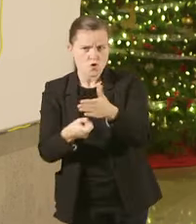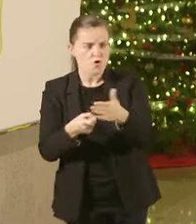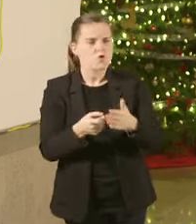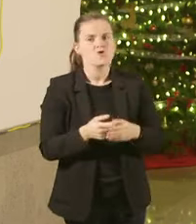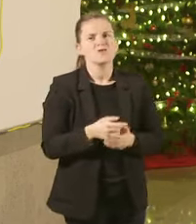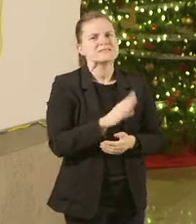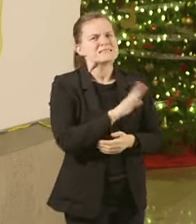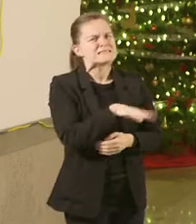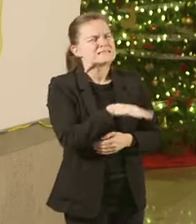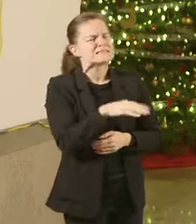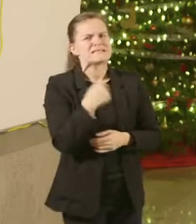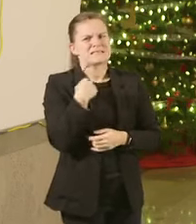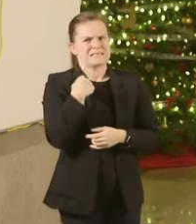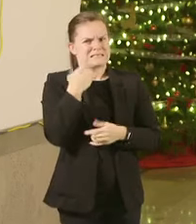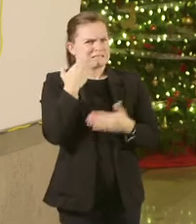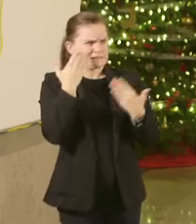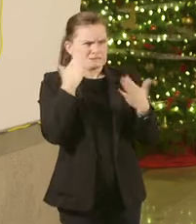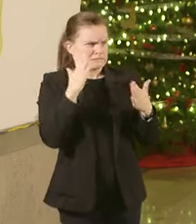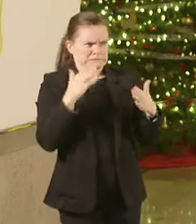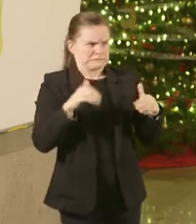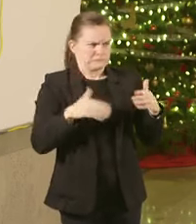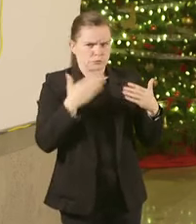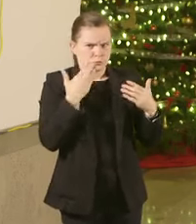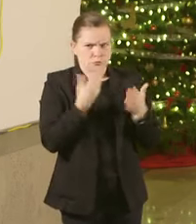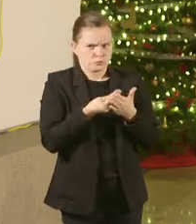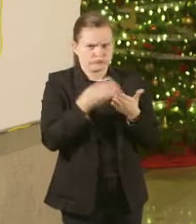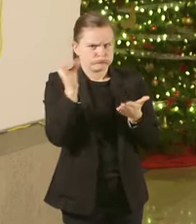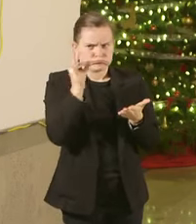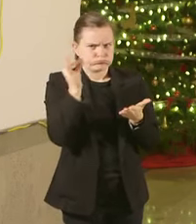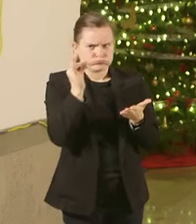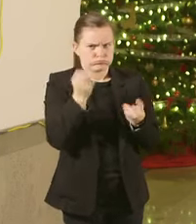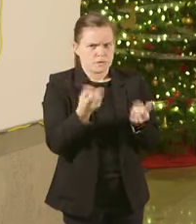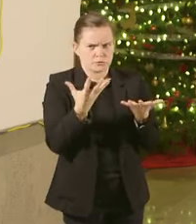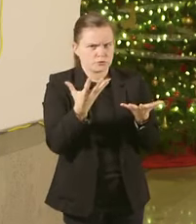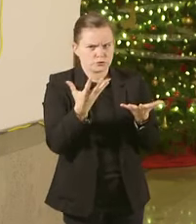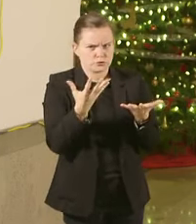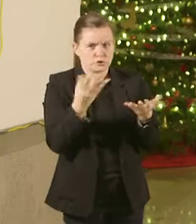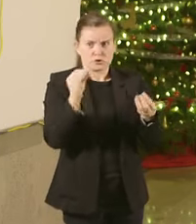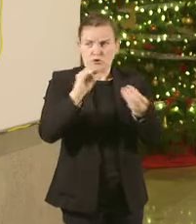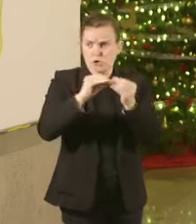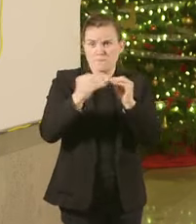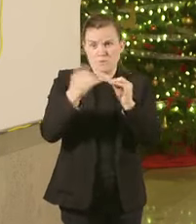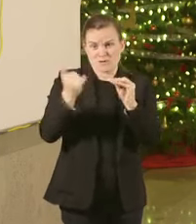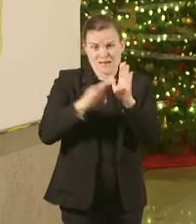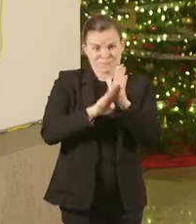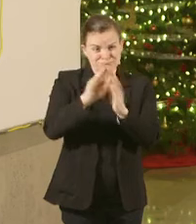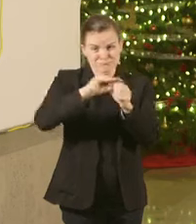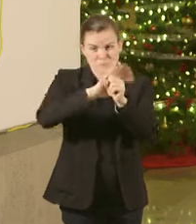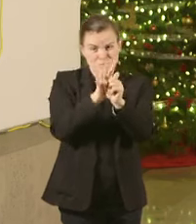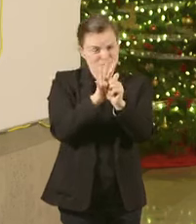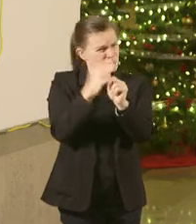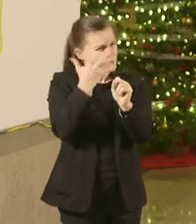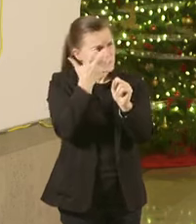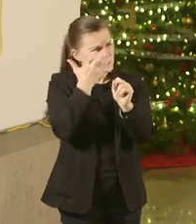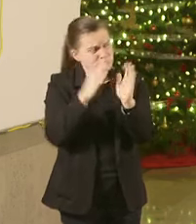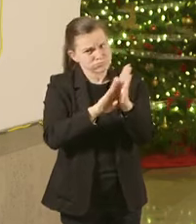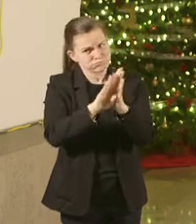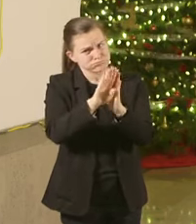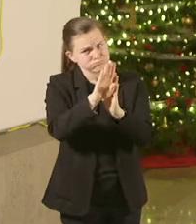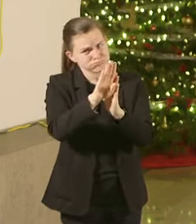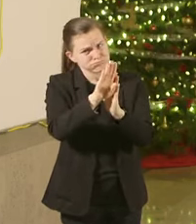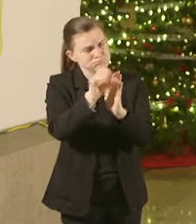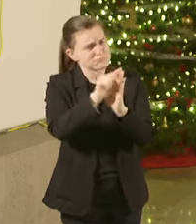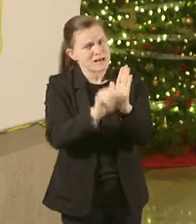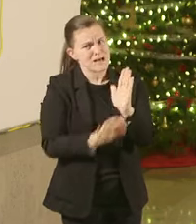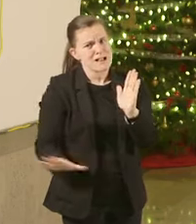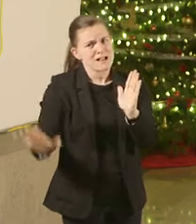know because you know the surge continues to play out It'll be across the state will be regional So I think